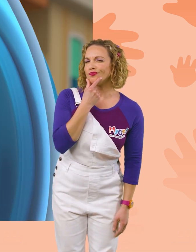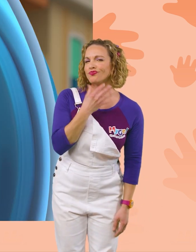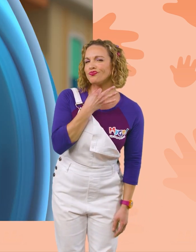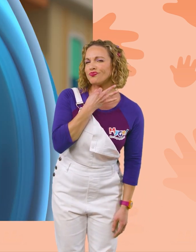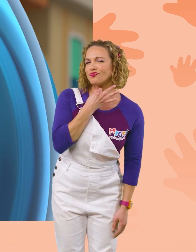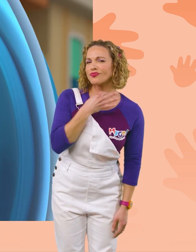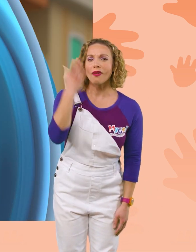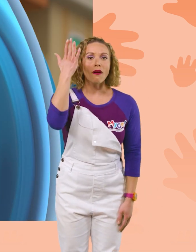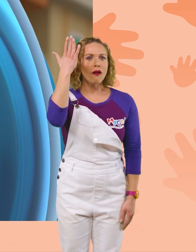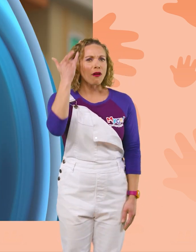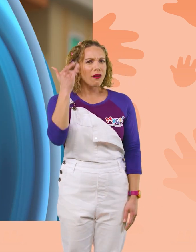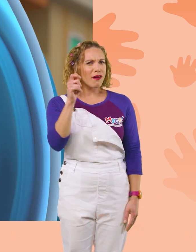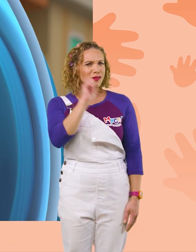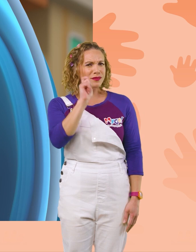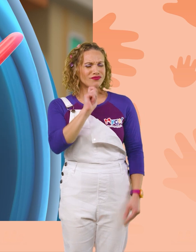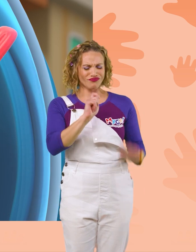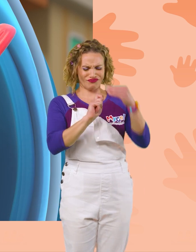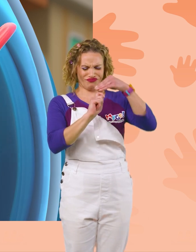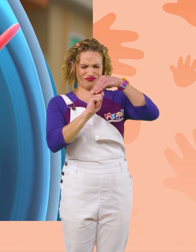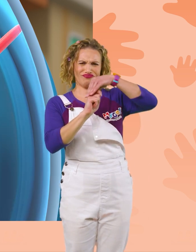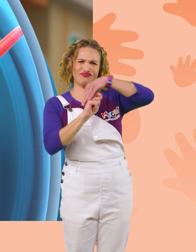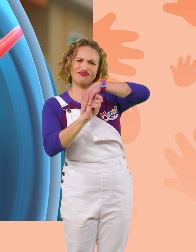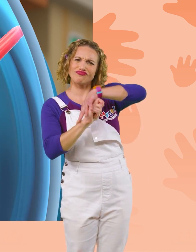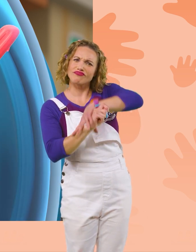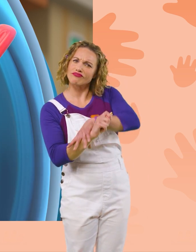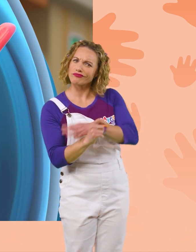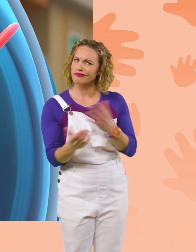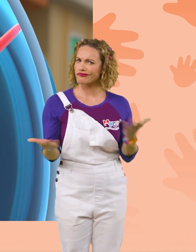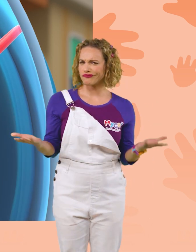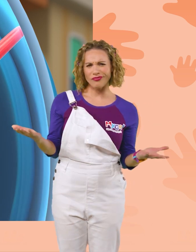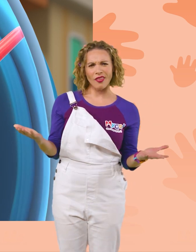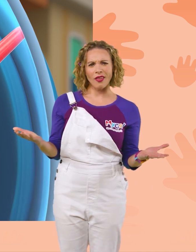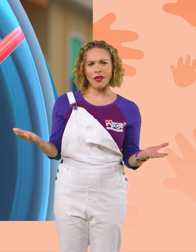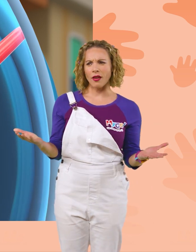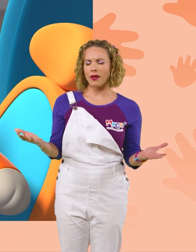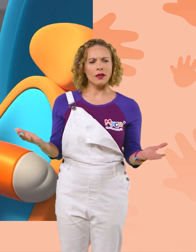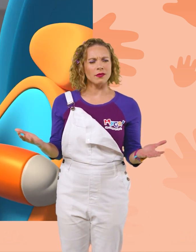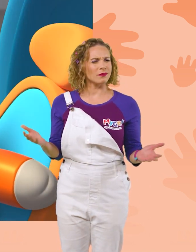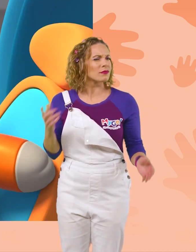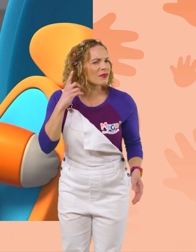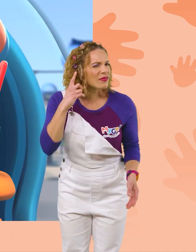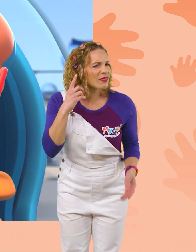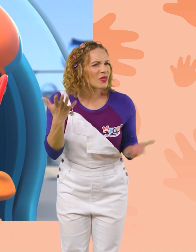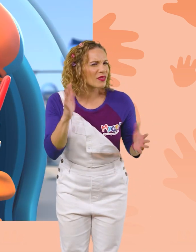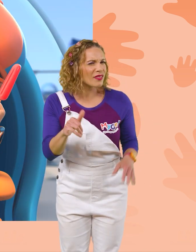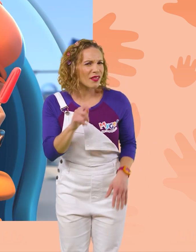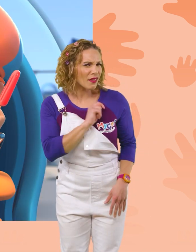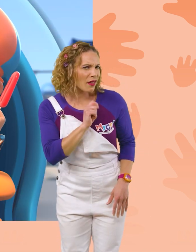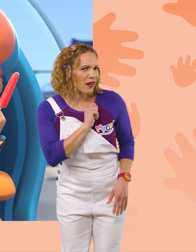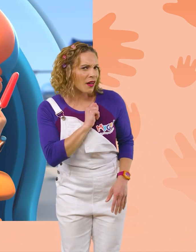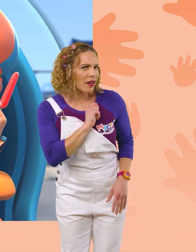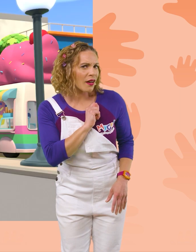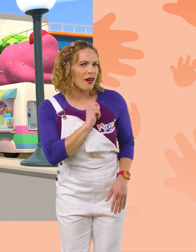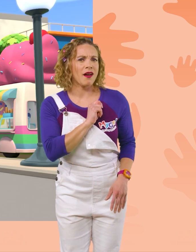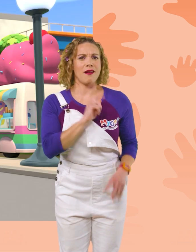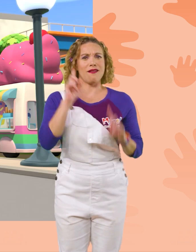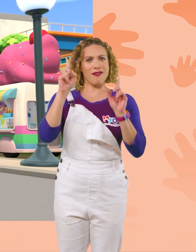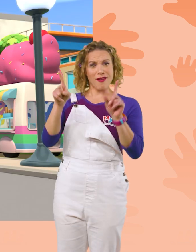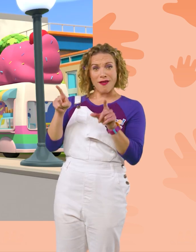I wonder, why do popsicles melt down my hand? What's that, Tabs? Go into that ice cream